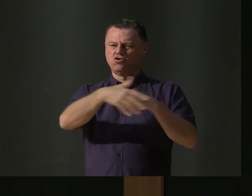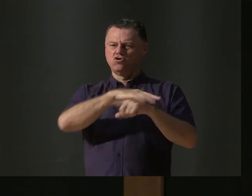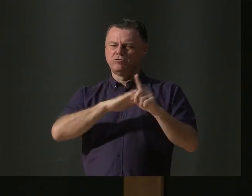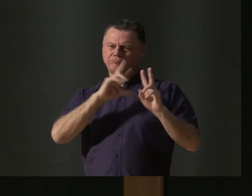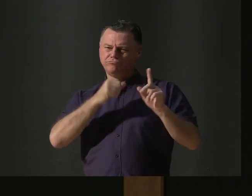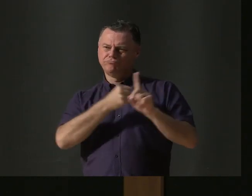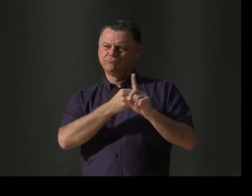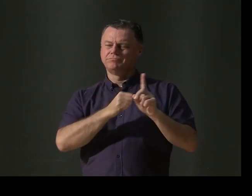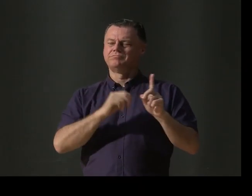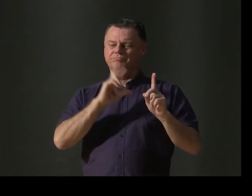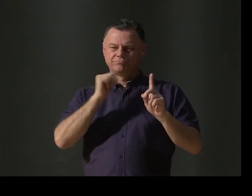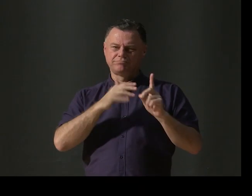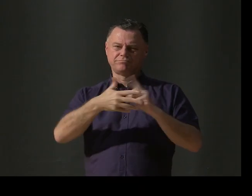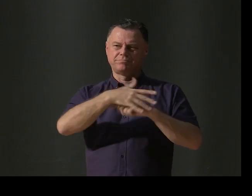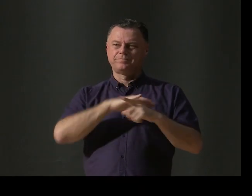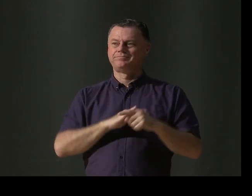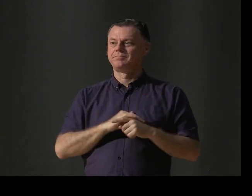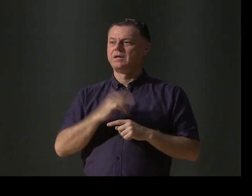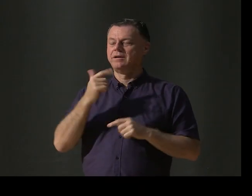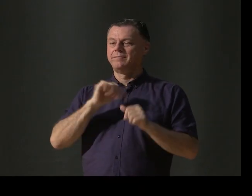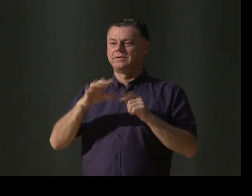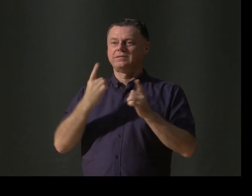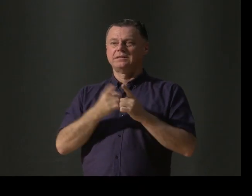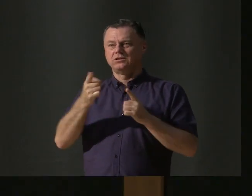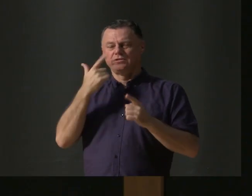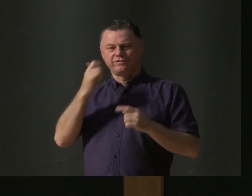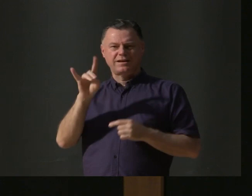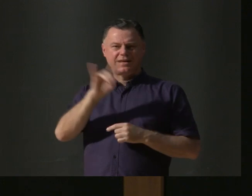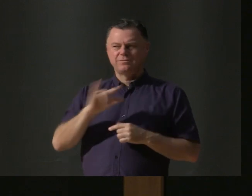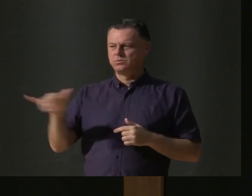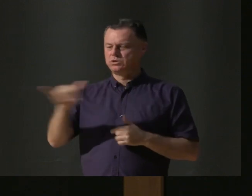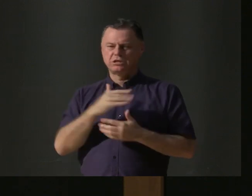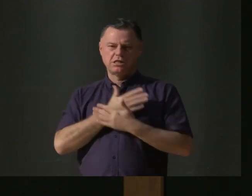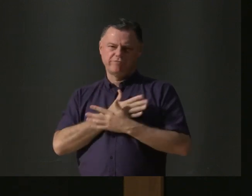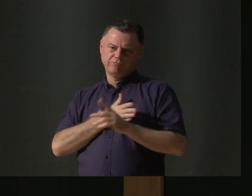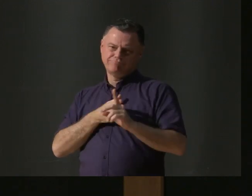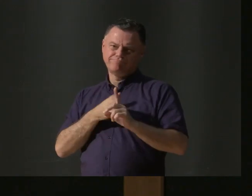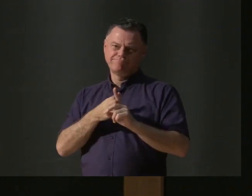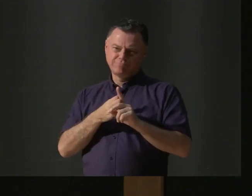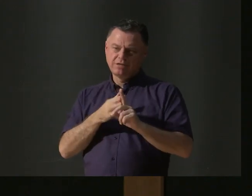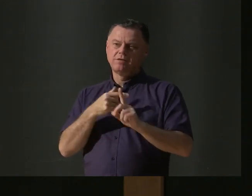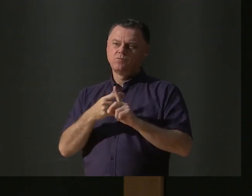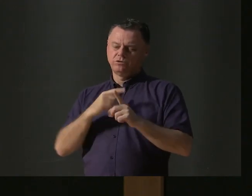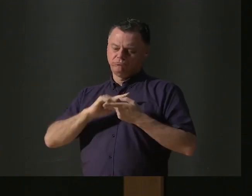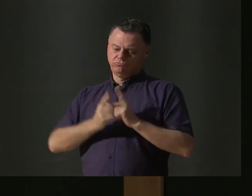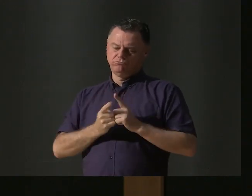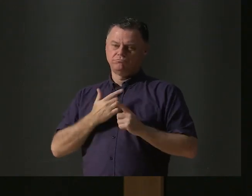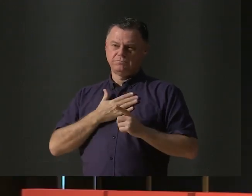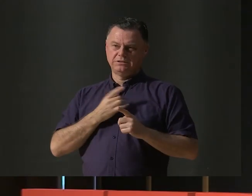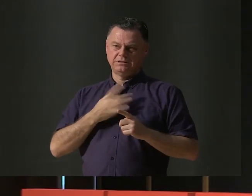Find an animal that you love. It's the first small step to the ripple effect of actions that will amount to change. And